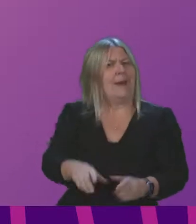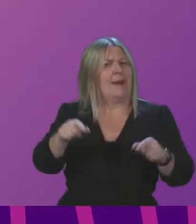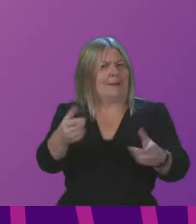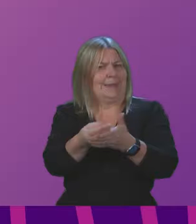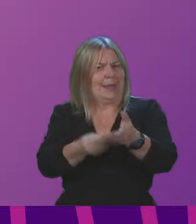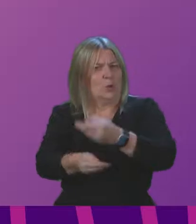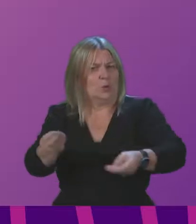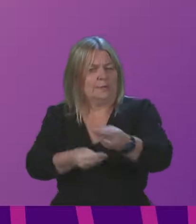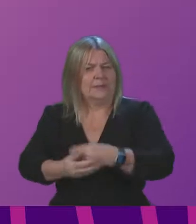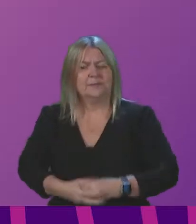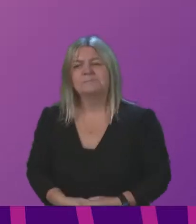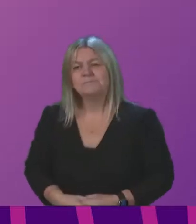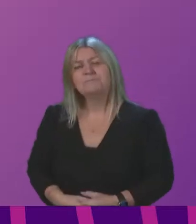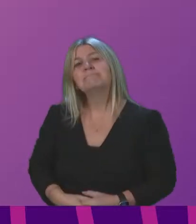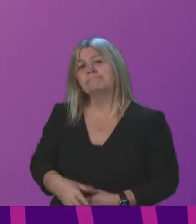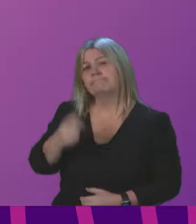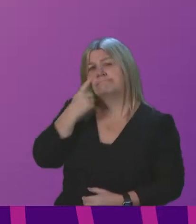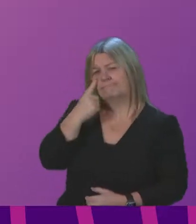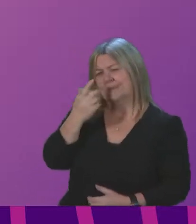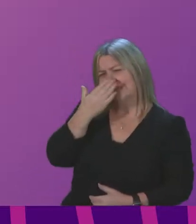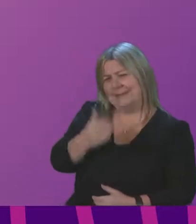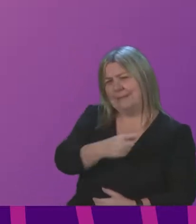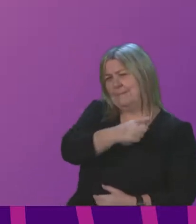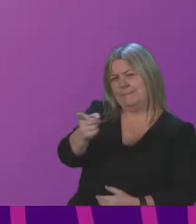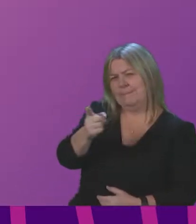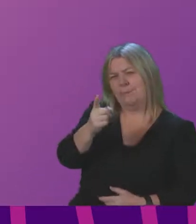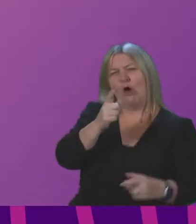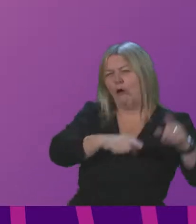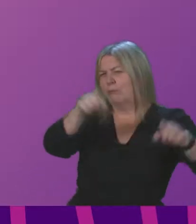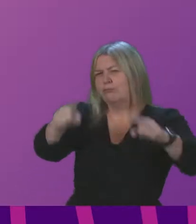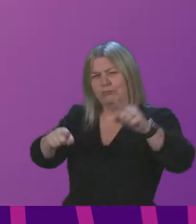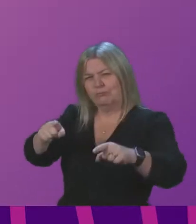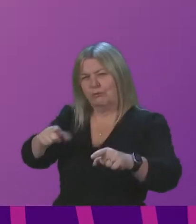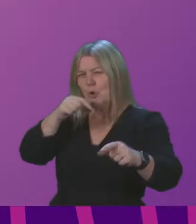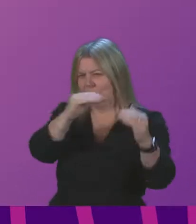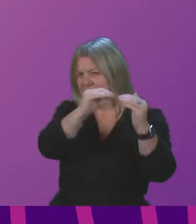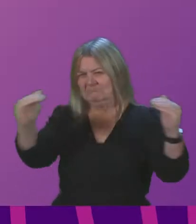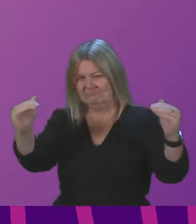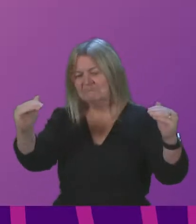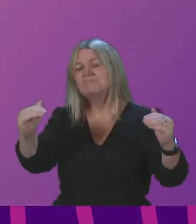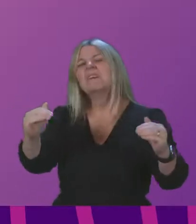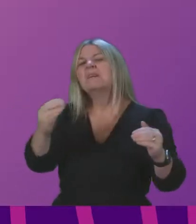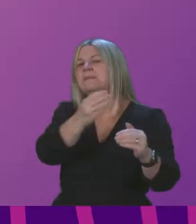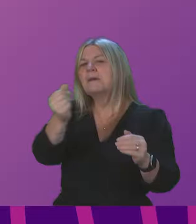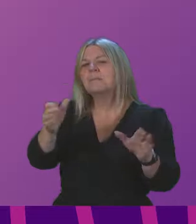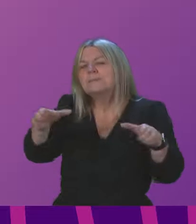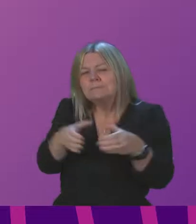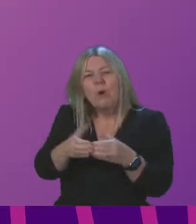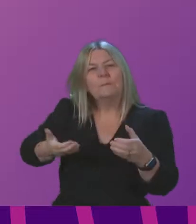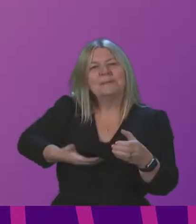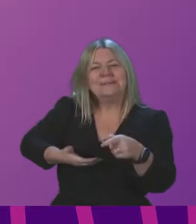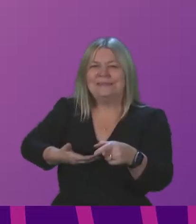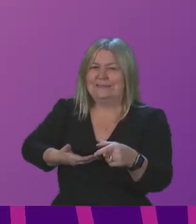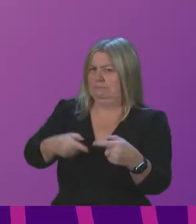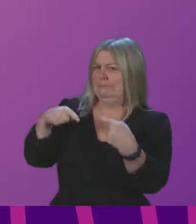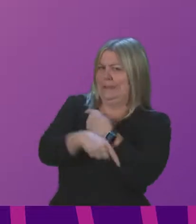SMEs, the effects of the pandemic have been uneven. While most businesses have returned to trading, many smaller businesses accumulated significant